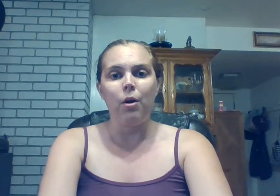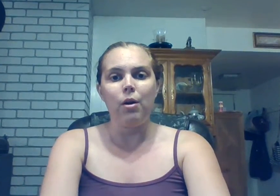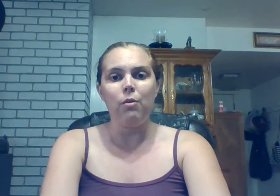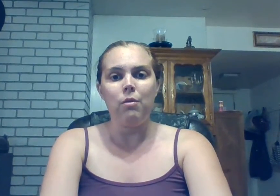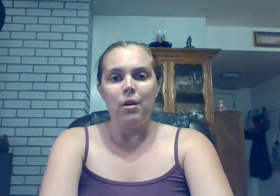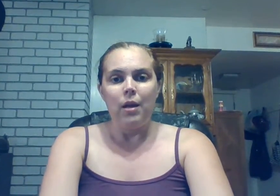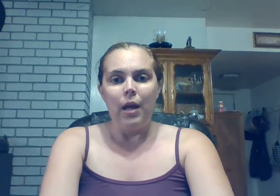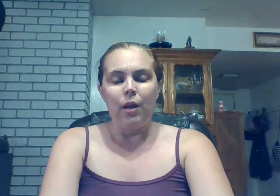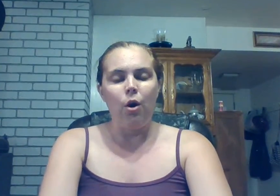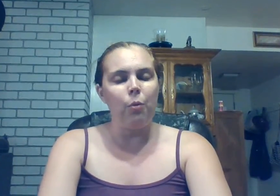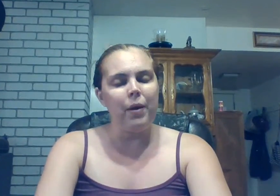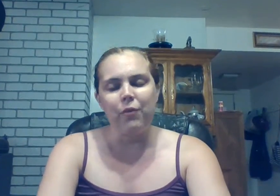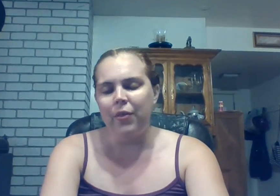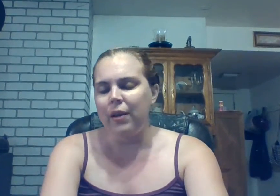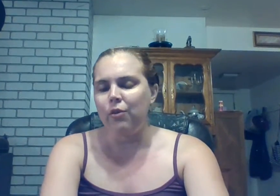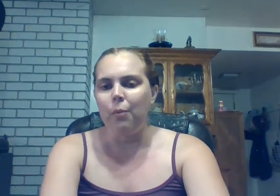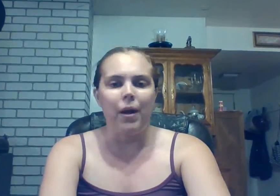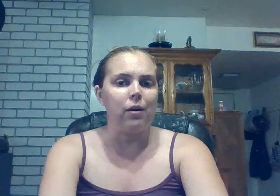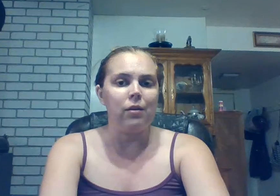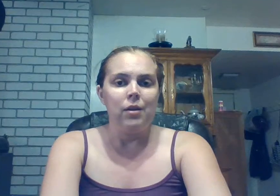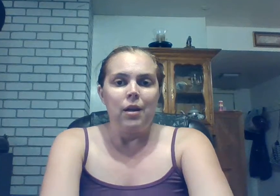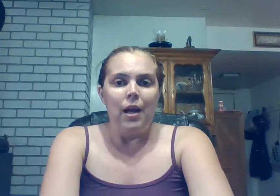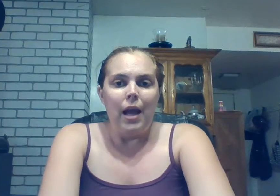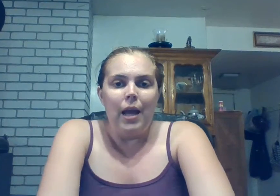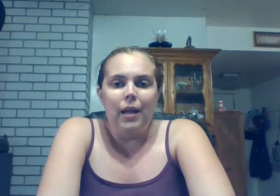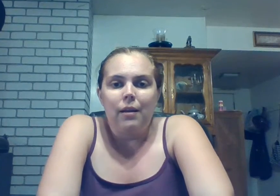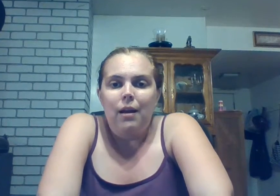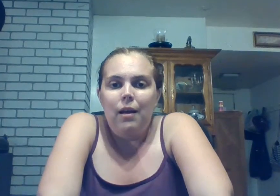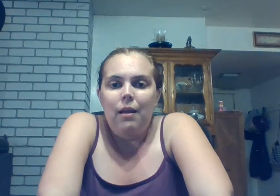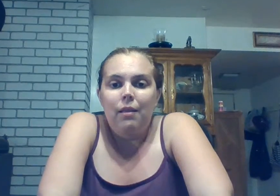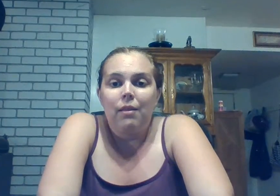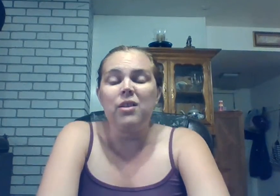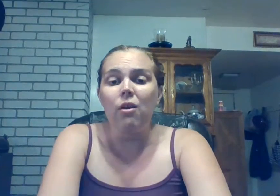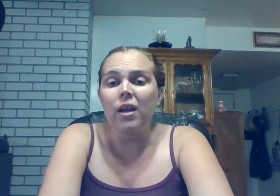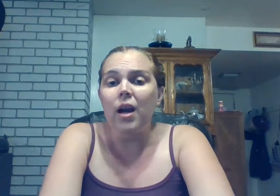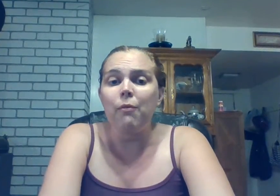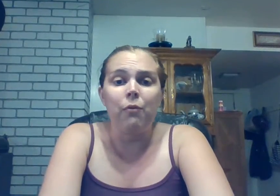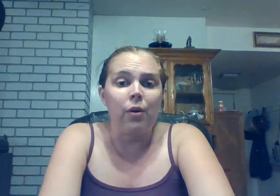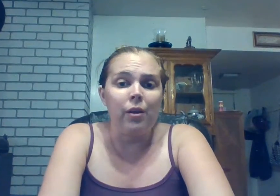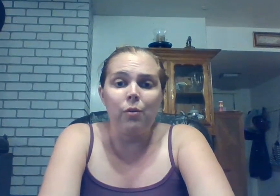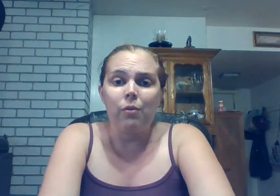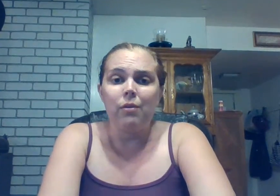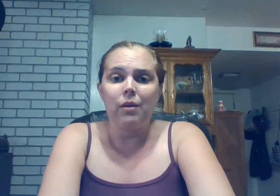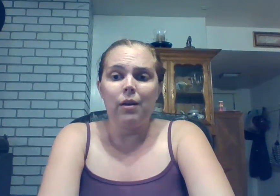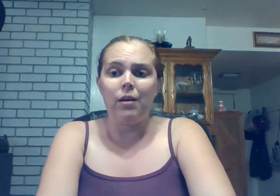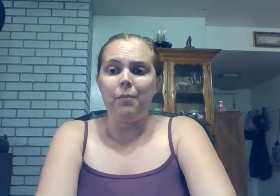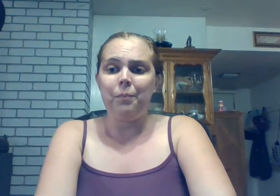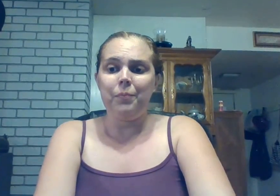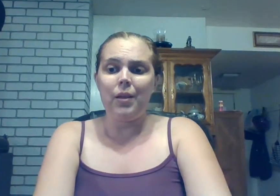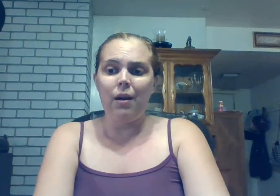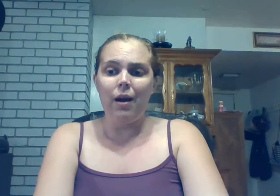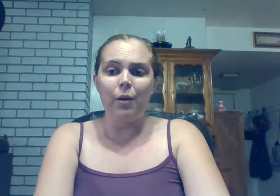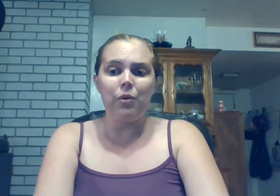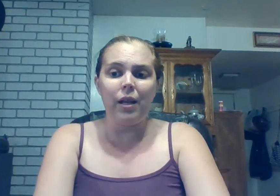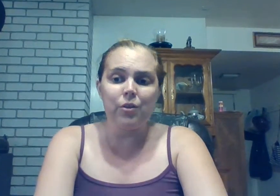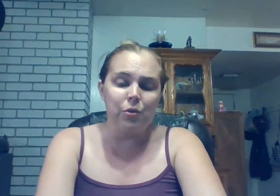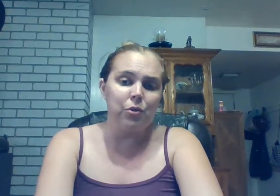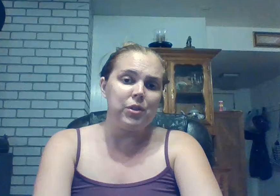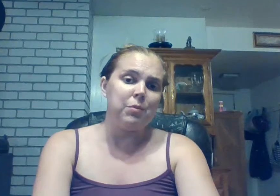tomorrow and hope everything's all better and that's all i got for you um now i would like to include